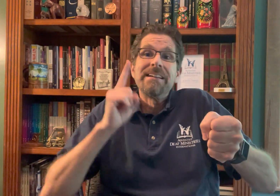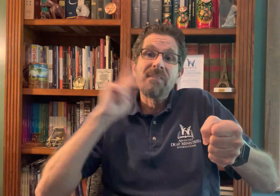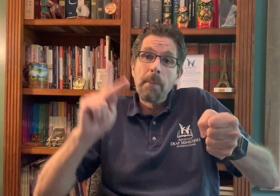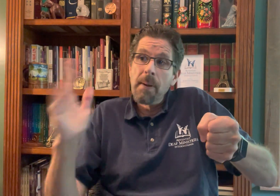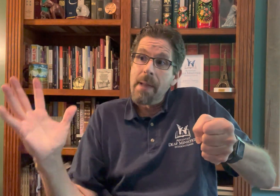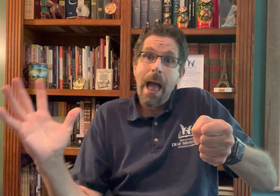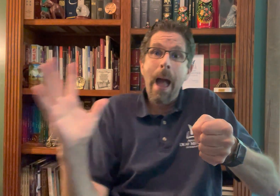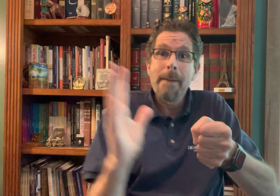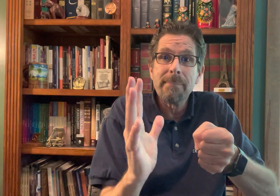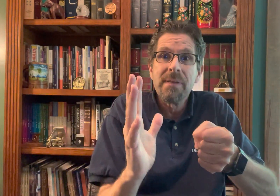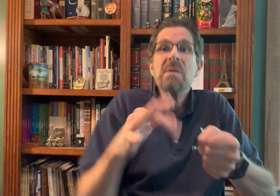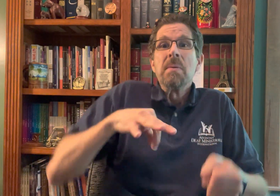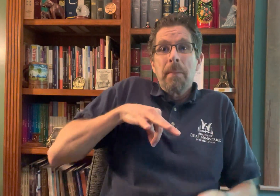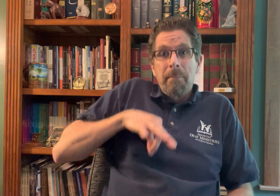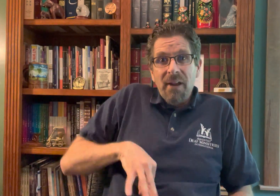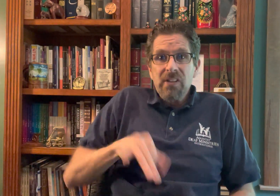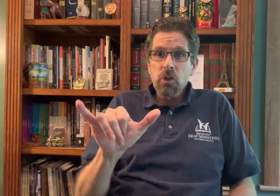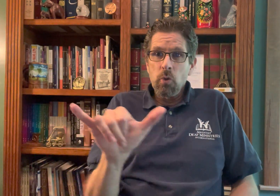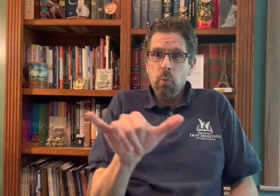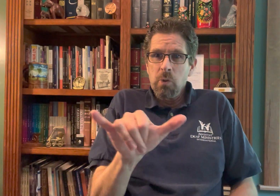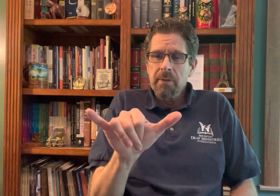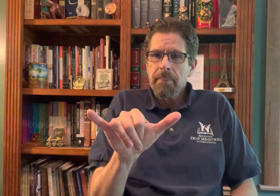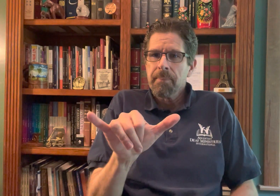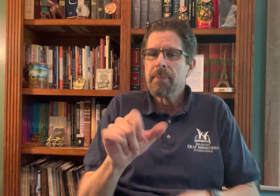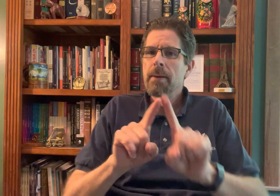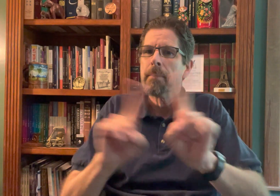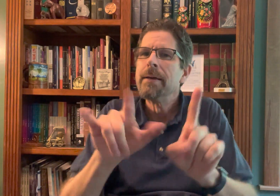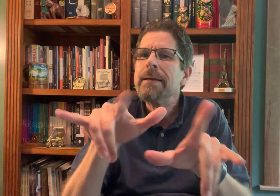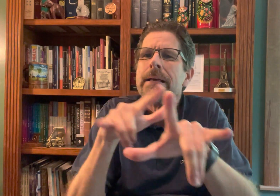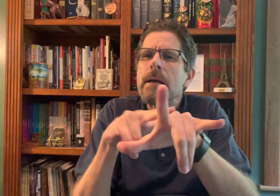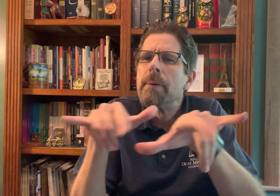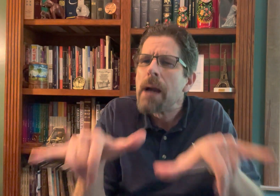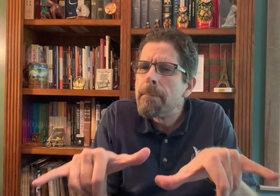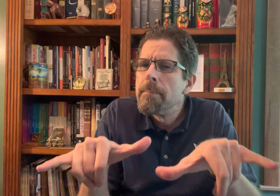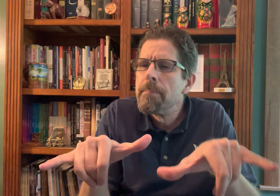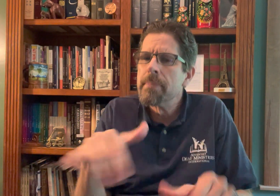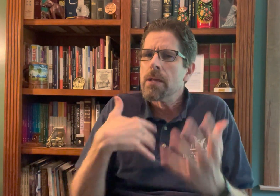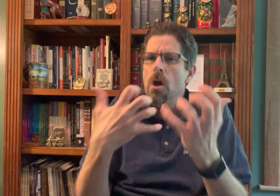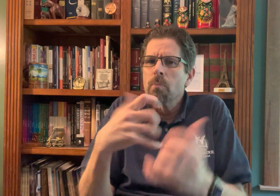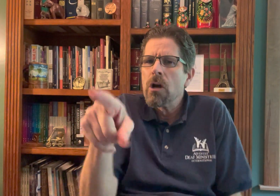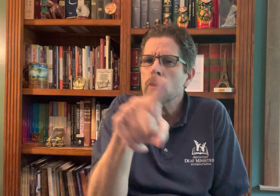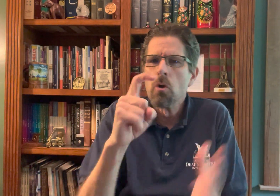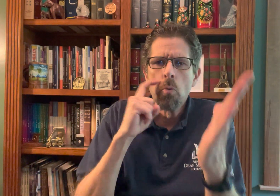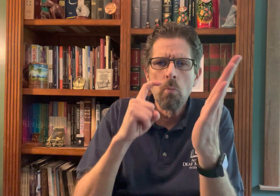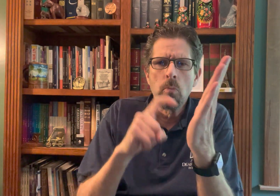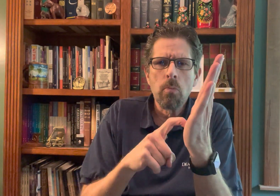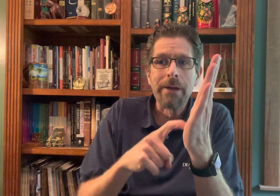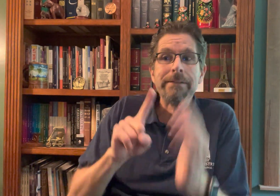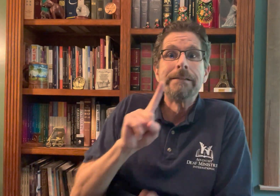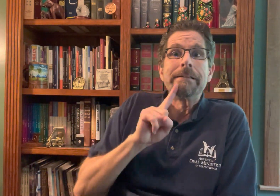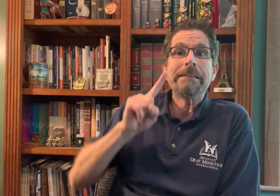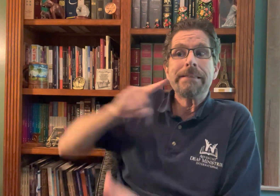or a special meeting. Provide an interpreter so the deaf can be a part of that.